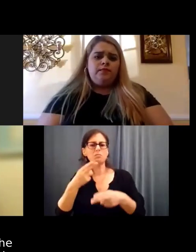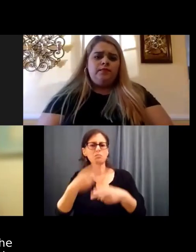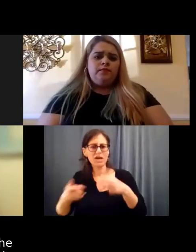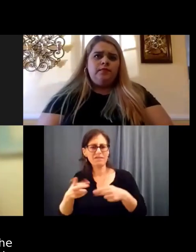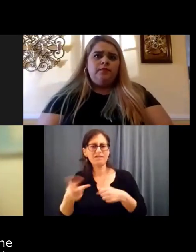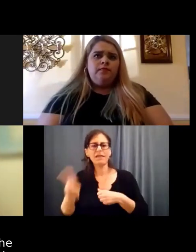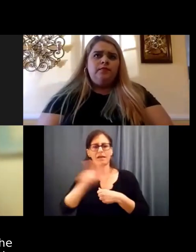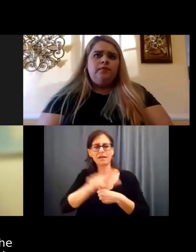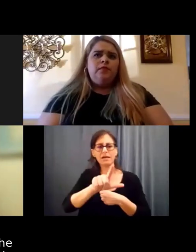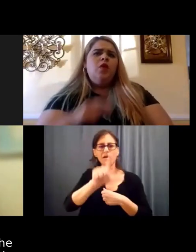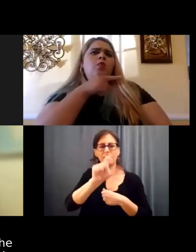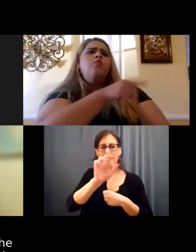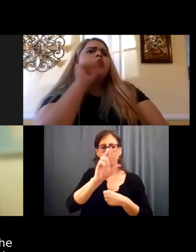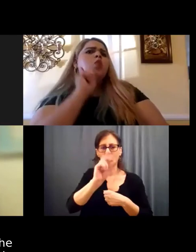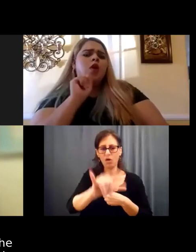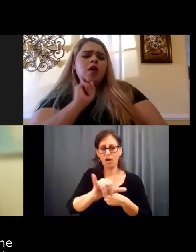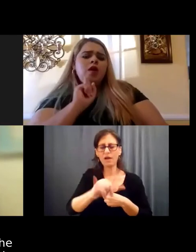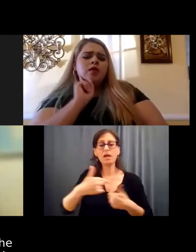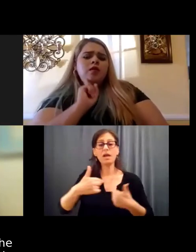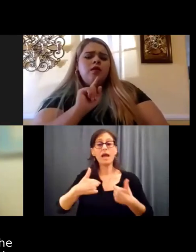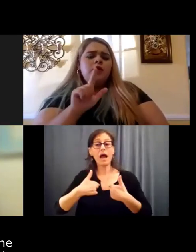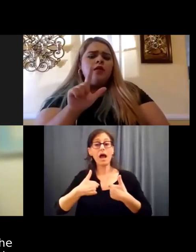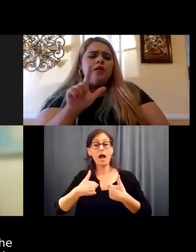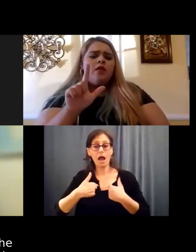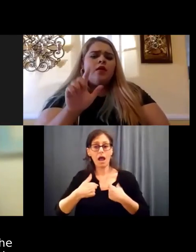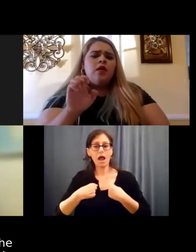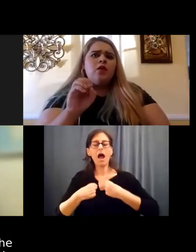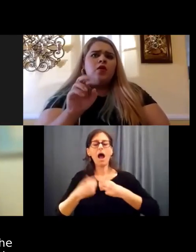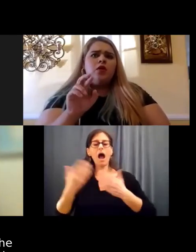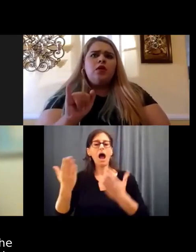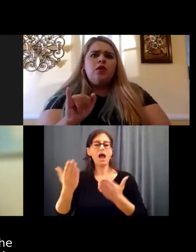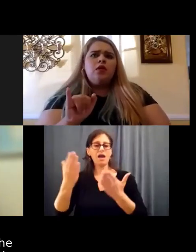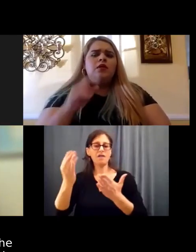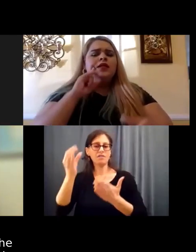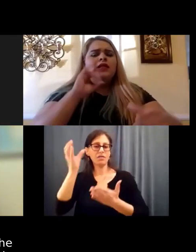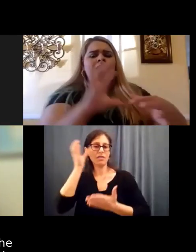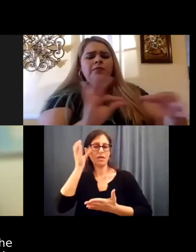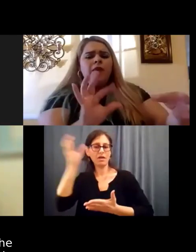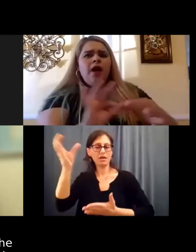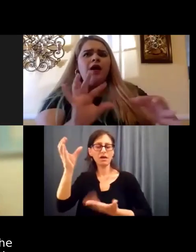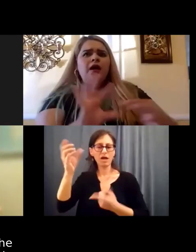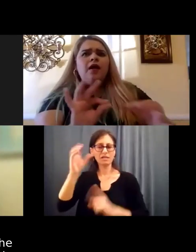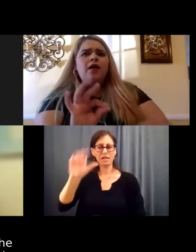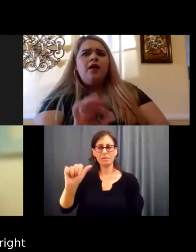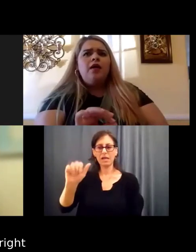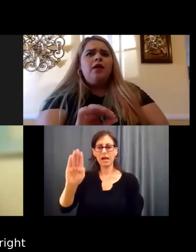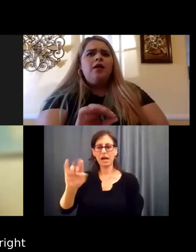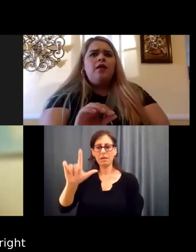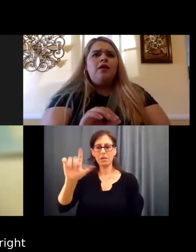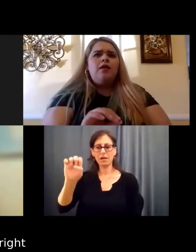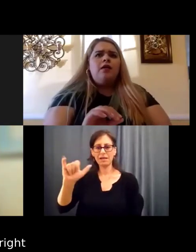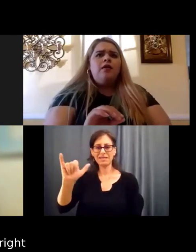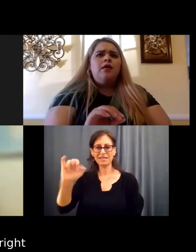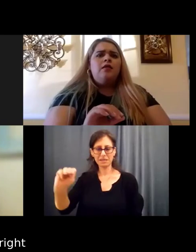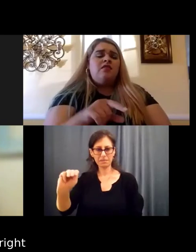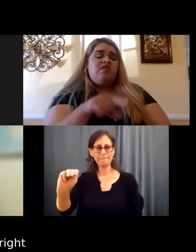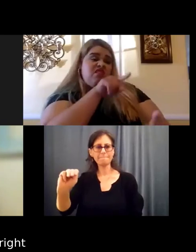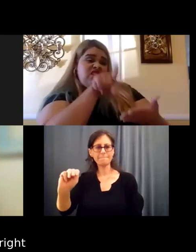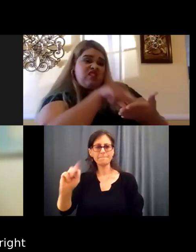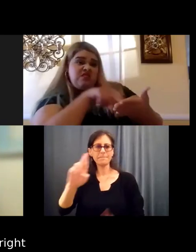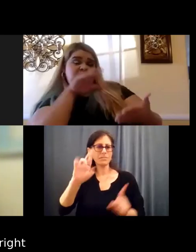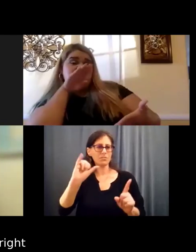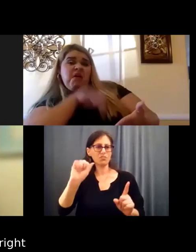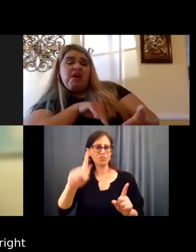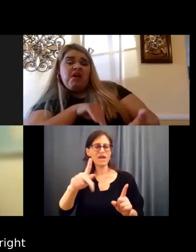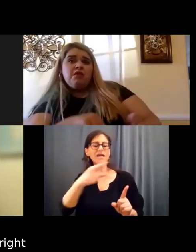so when I offered up the definition of ableism, I mean, Rick, you were, you were demonstrating right there